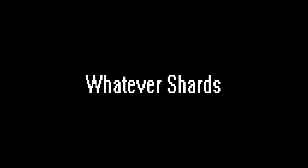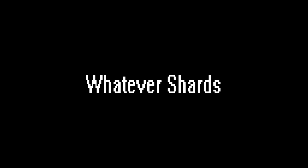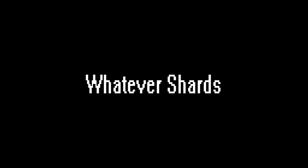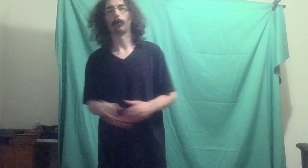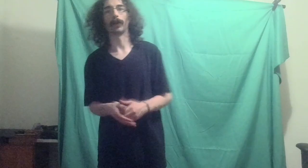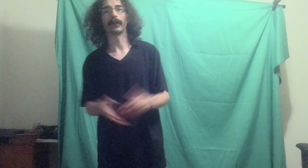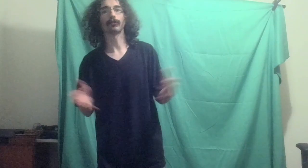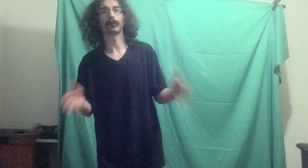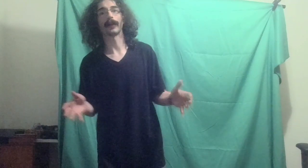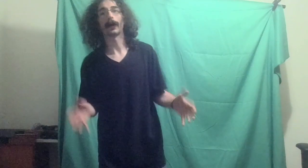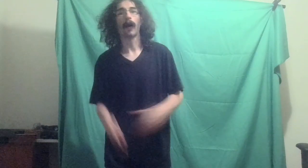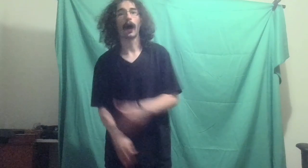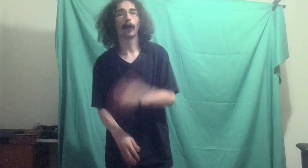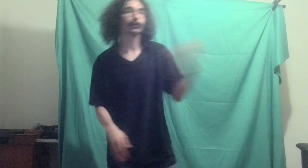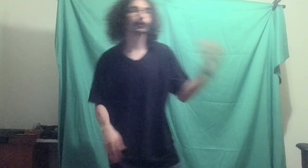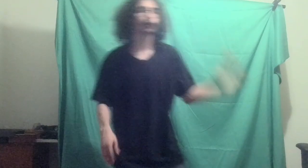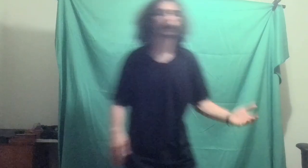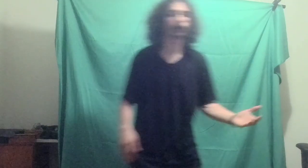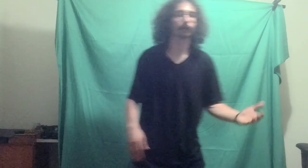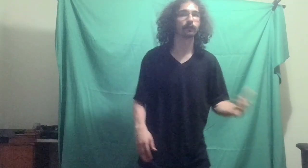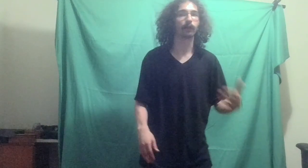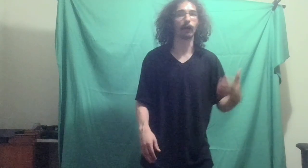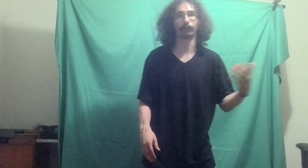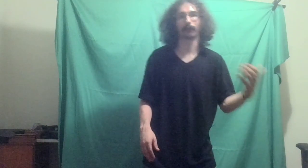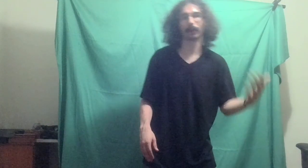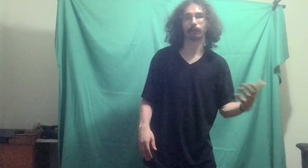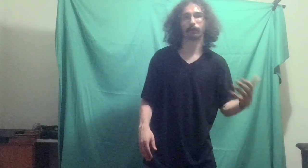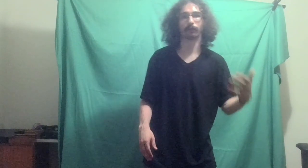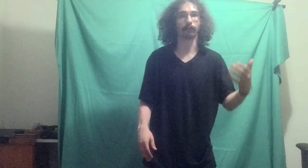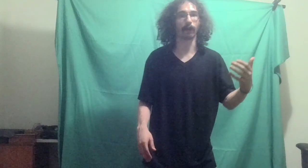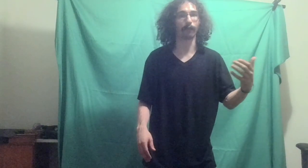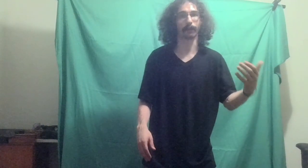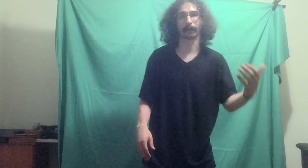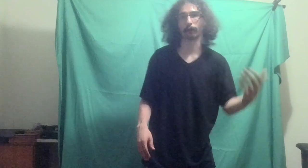When I started out, I was a creator, I was a gamer, I felt like a nobody.